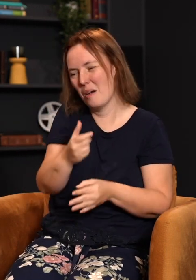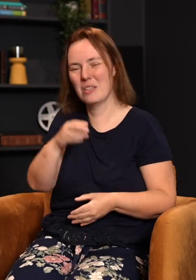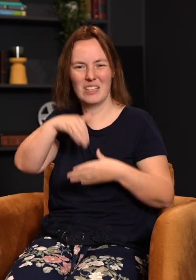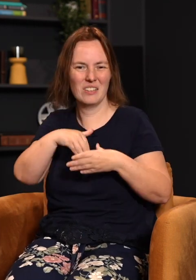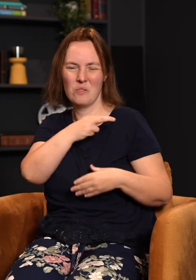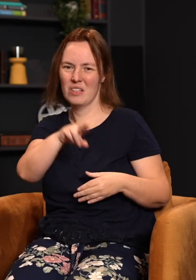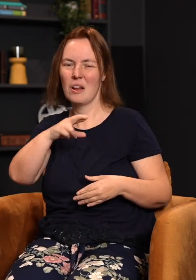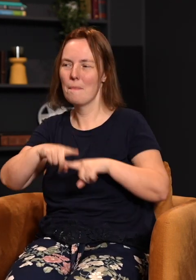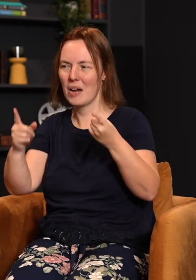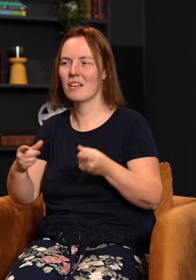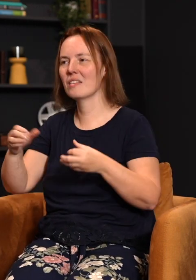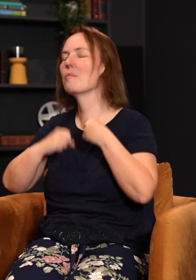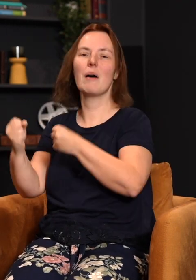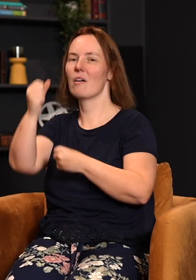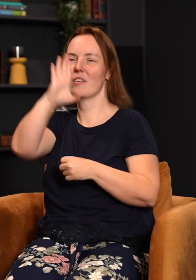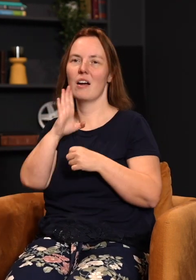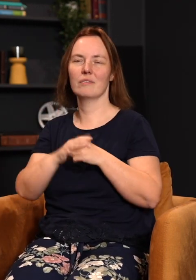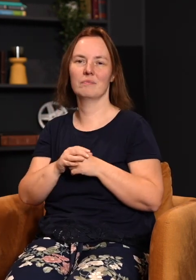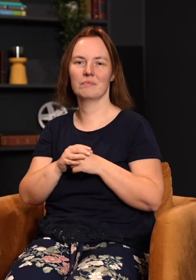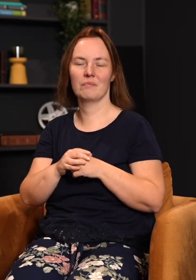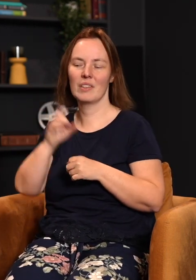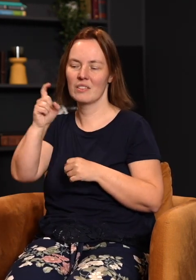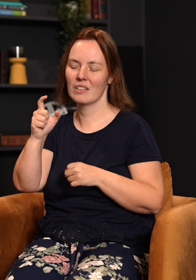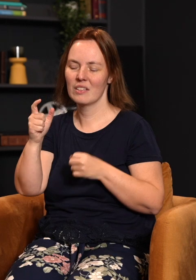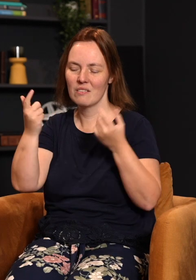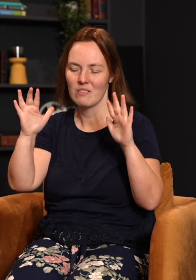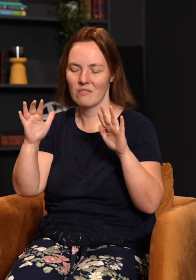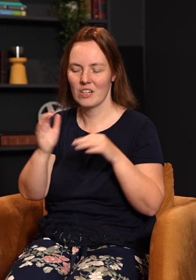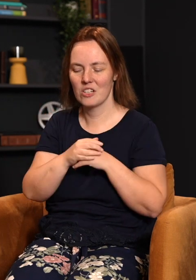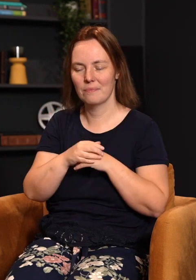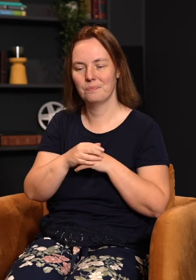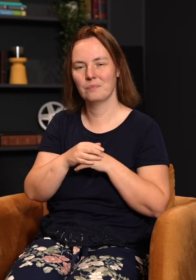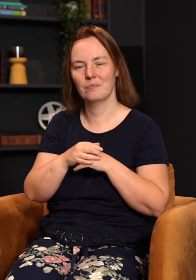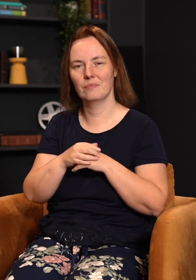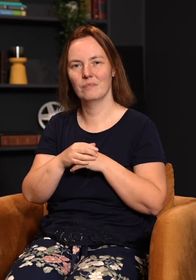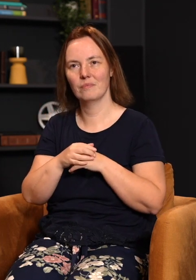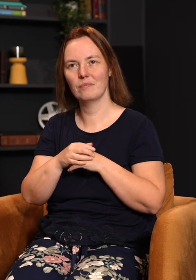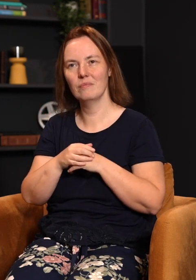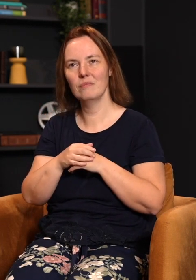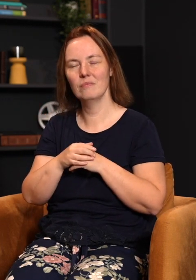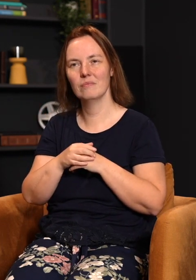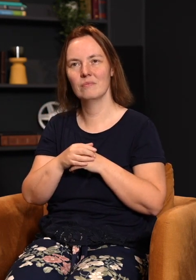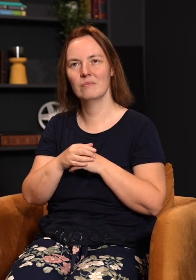religion but in the power of God that they see. Well, I've got to wind down here real quick. Let me just give you this really quickly and we'll wrap up.